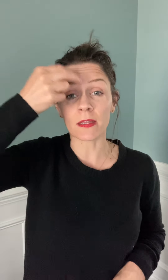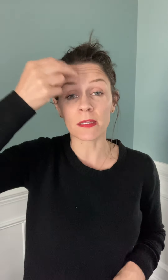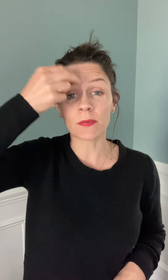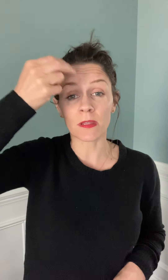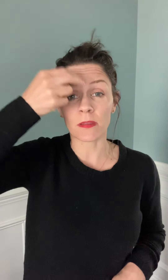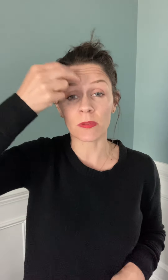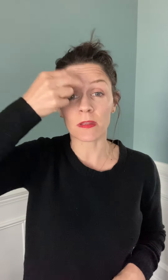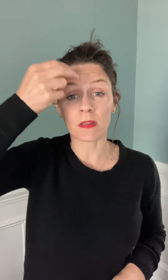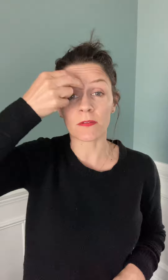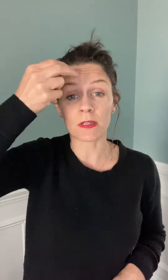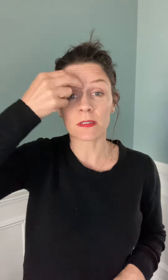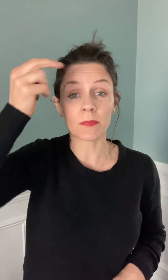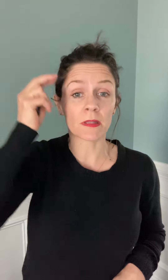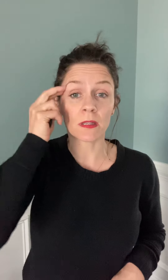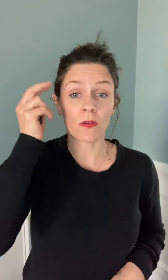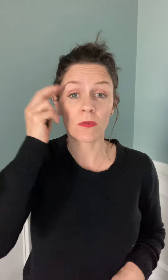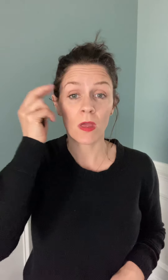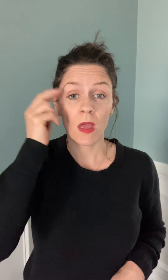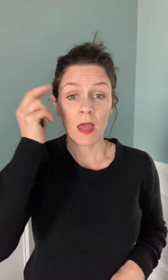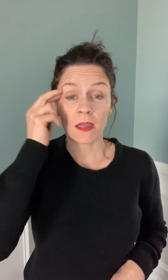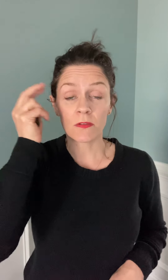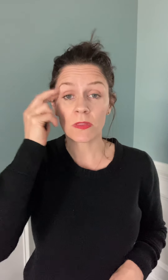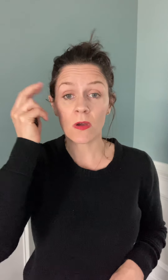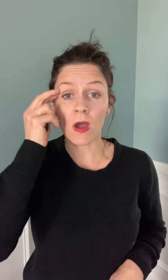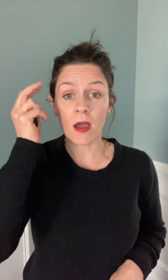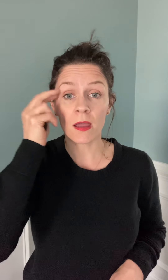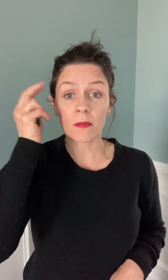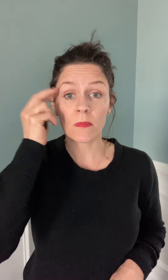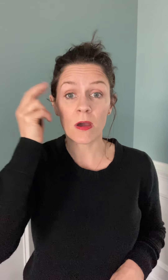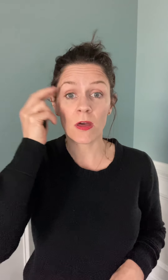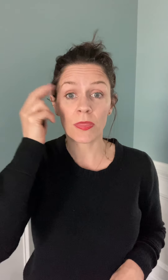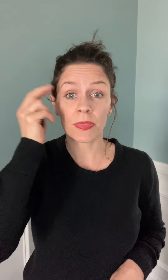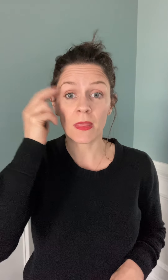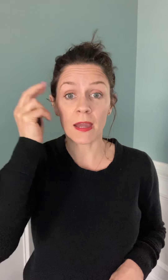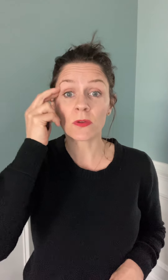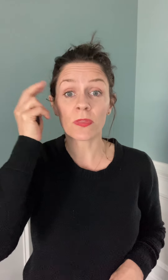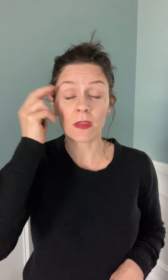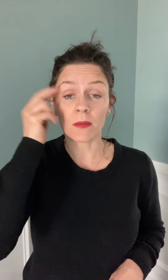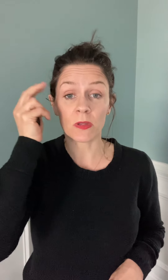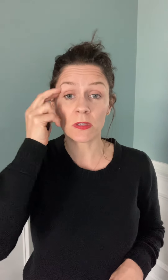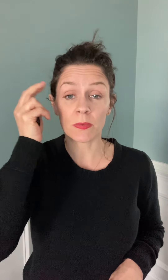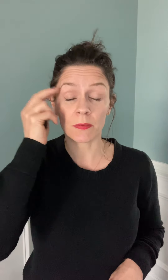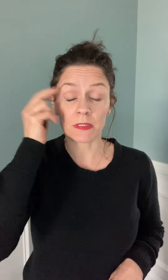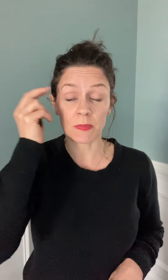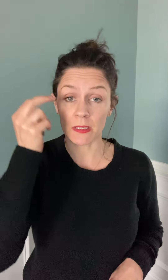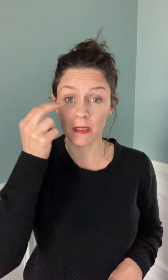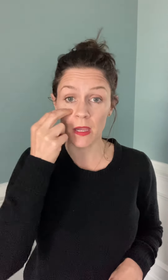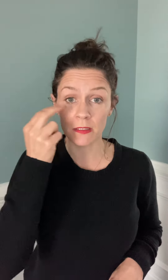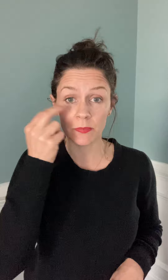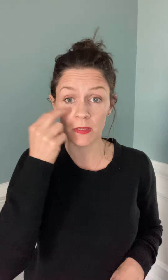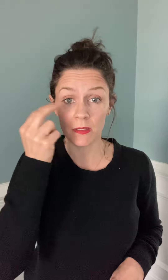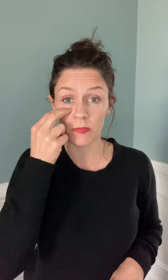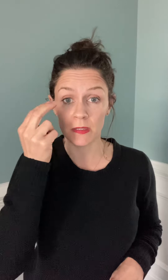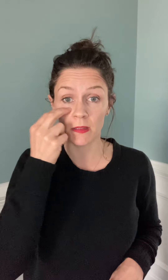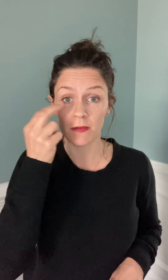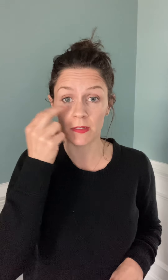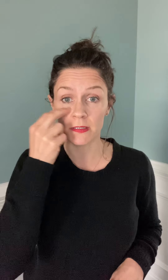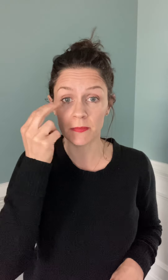I deeply and completely love and accept myself. Even though I'm, I don't think I'm good at public speaking, deeply and completely love and accept